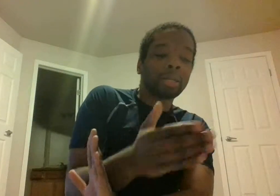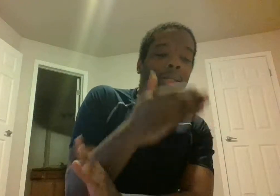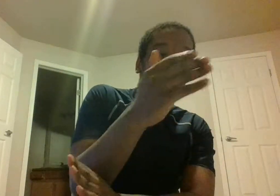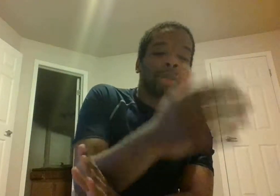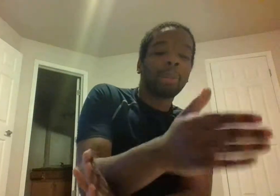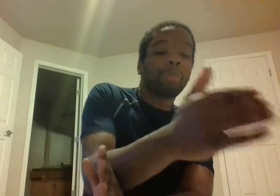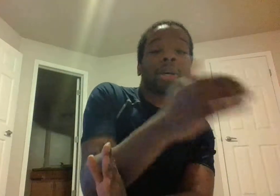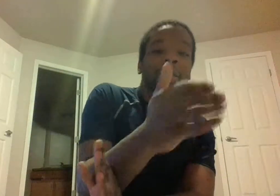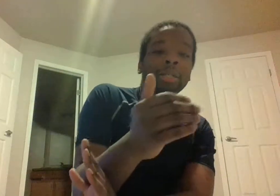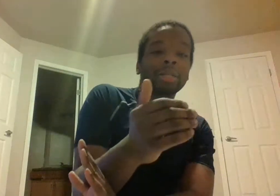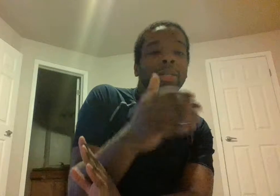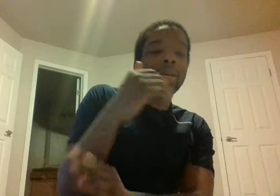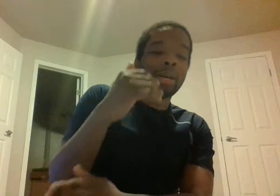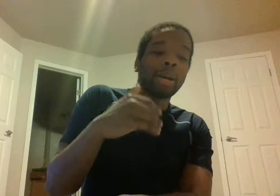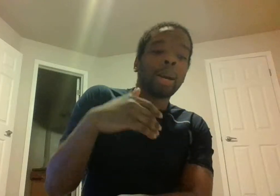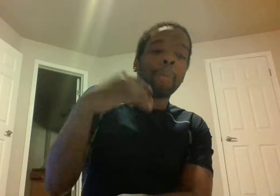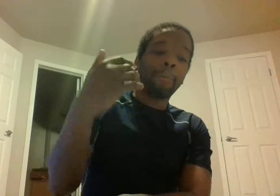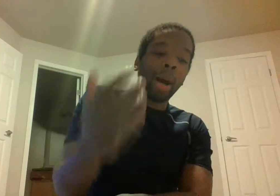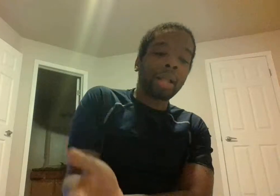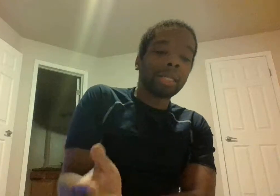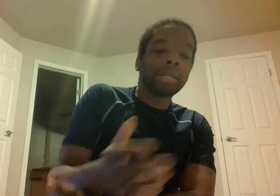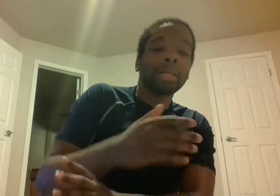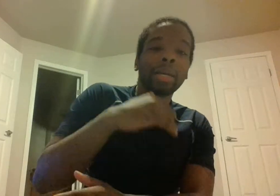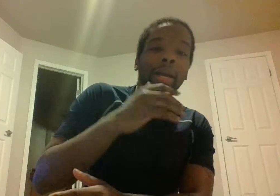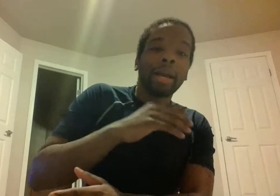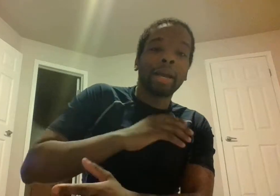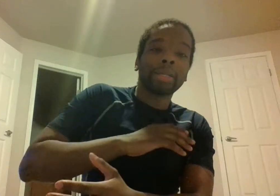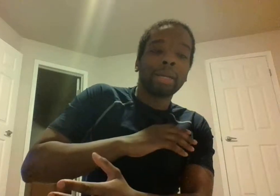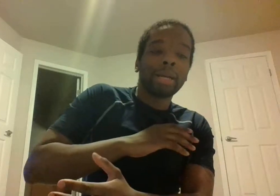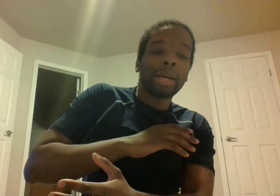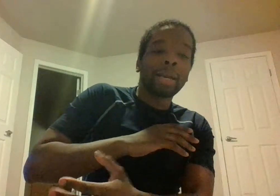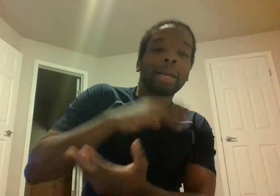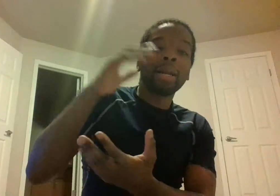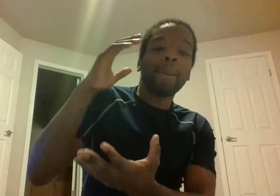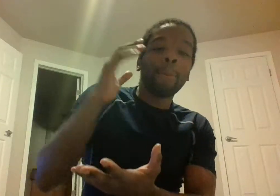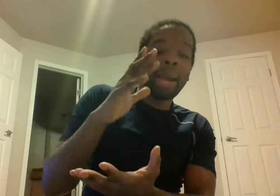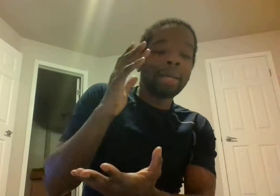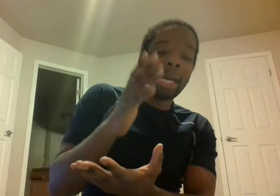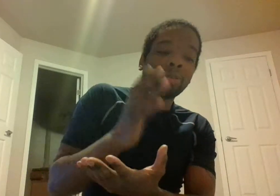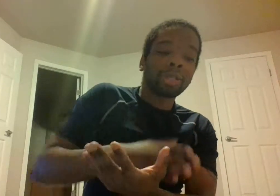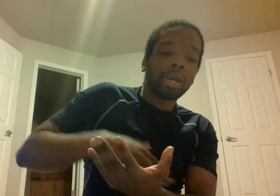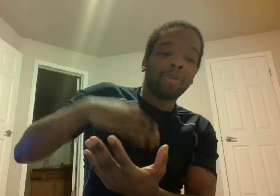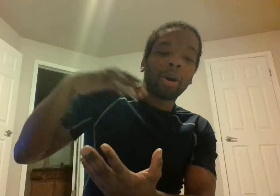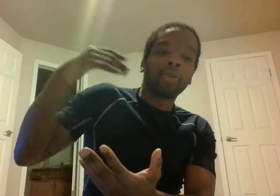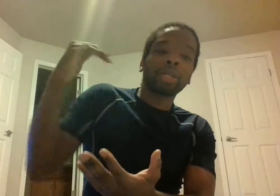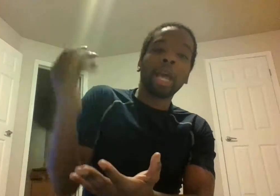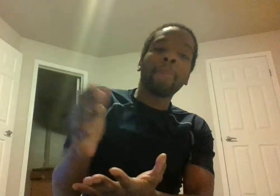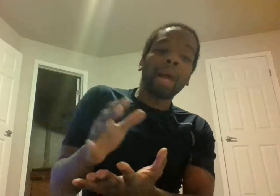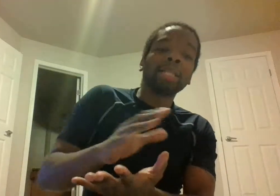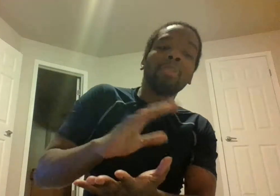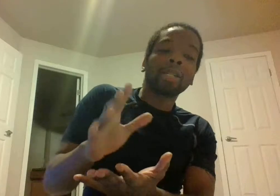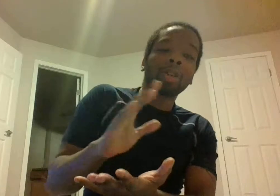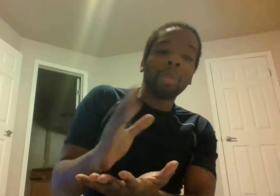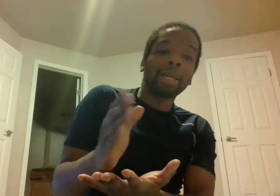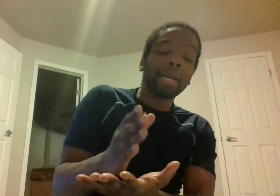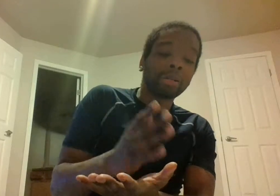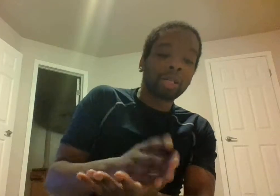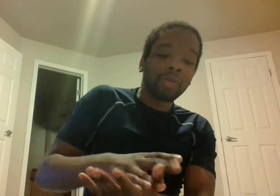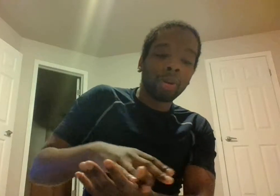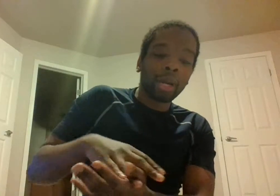processes polishing is getting the main dangerous stuff off stabilizing make sure the main dangerous stuff don't get